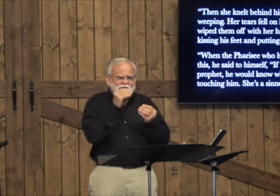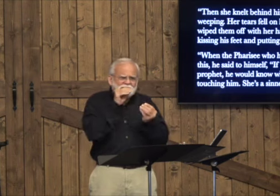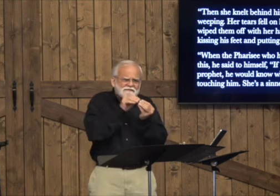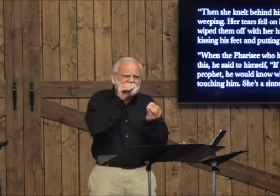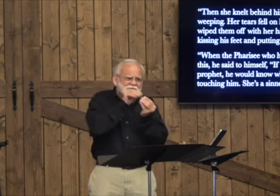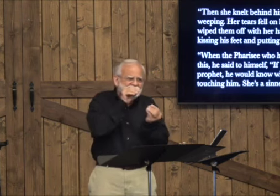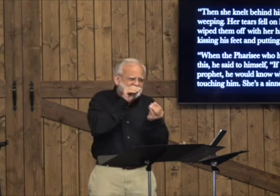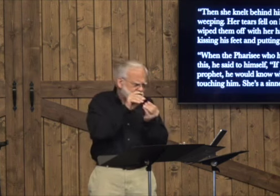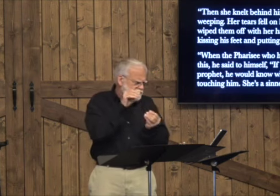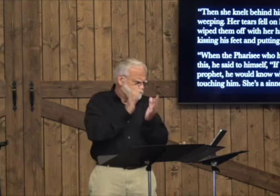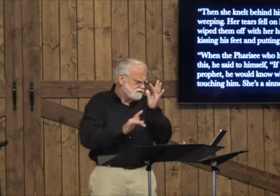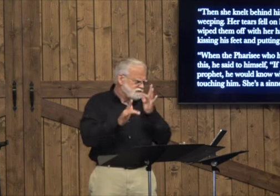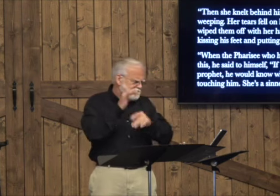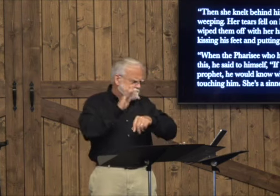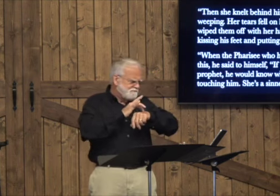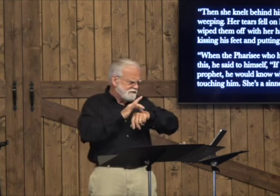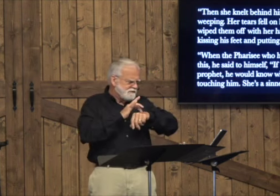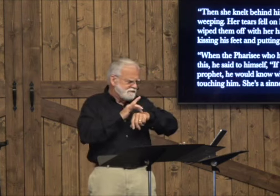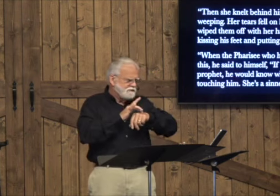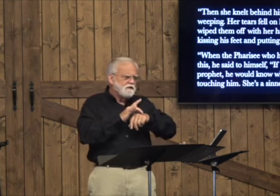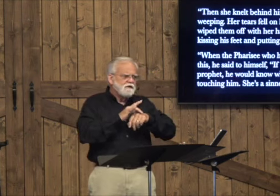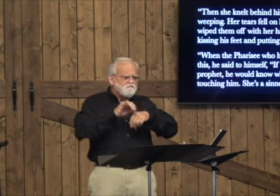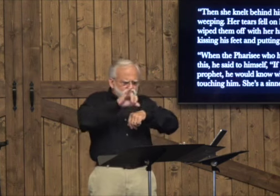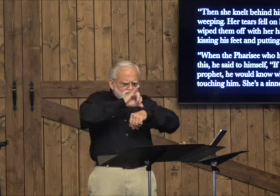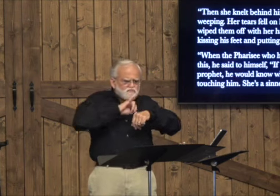Then she kept kissing his feet and putting turkey on them.